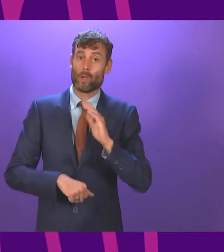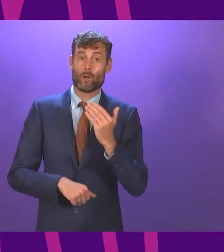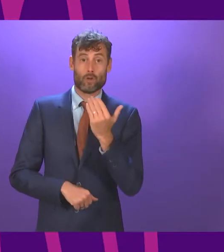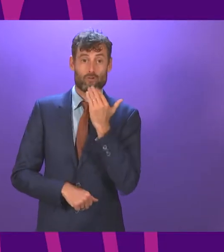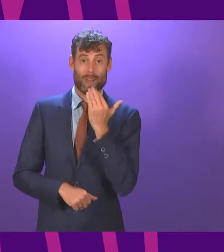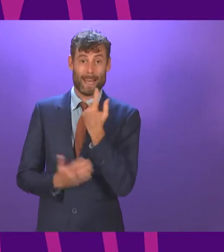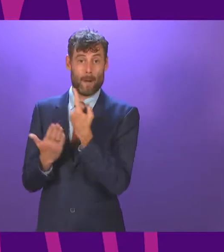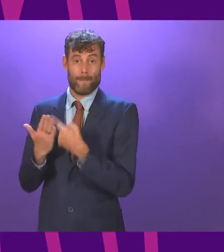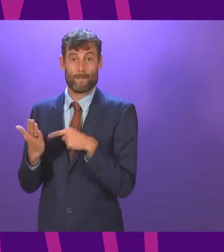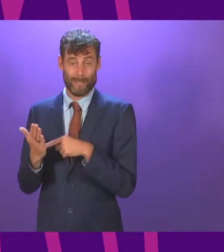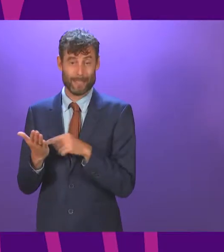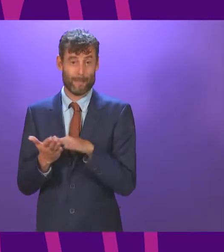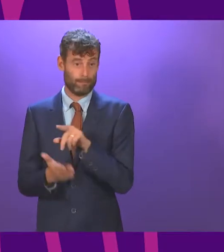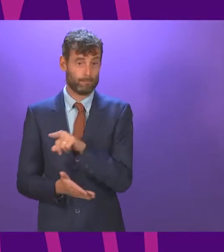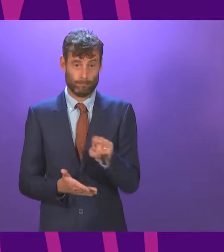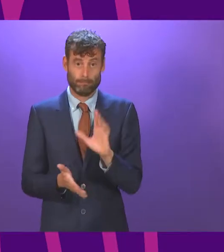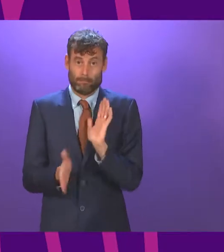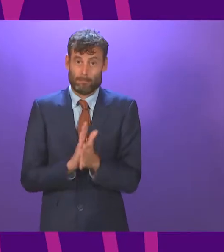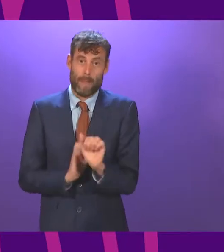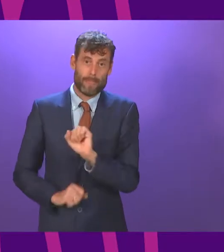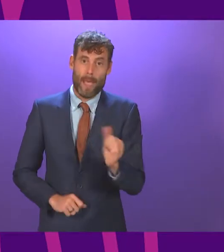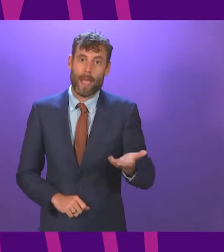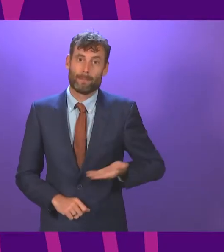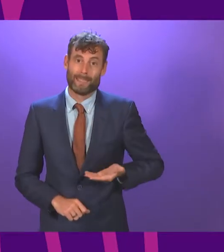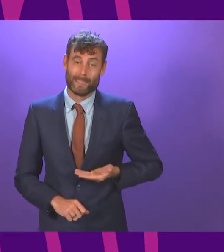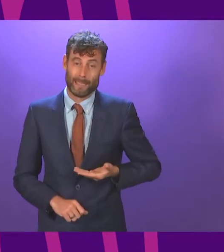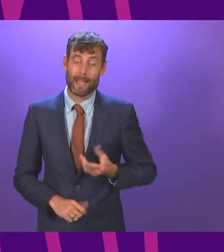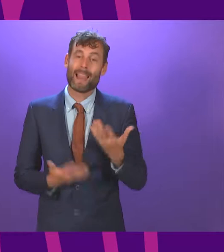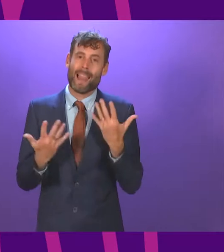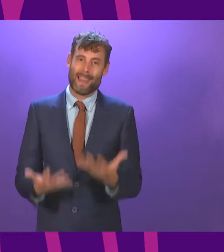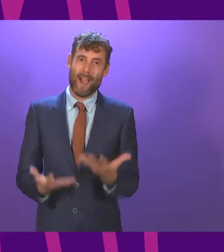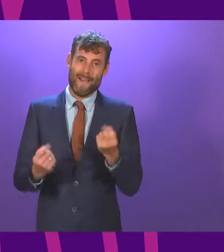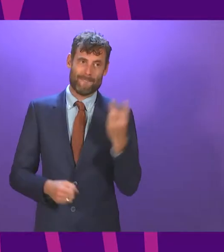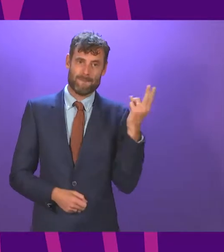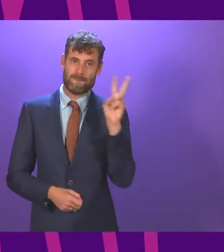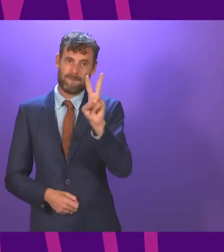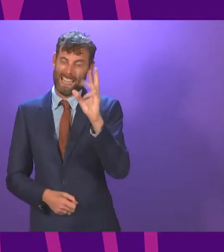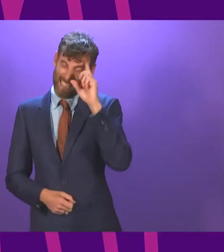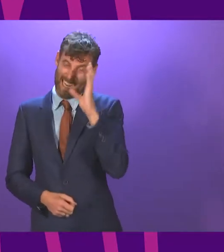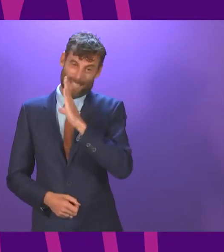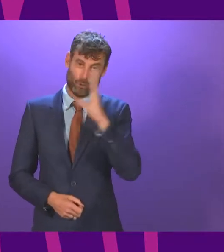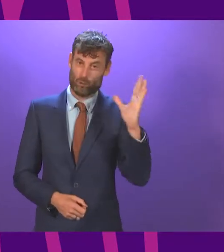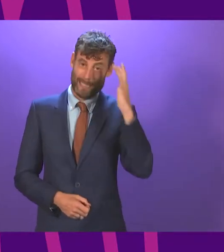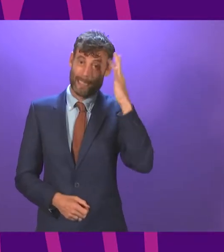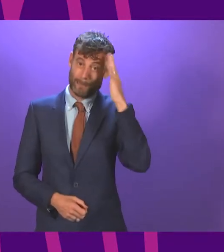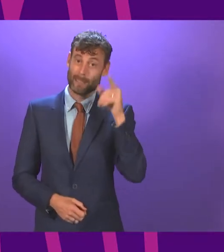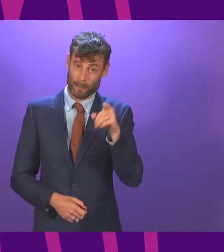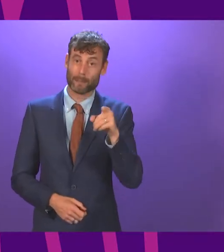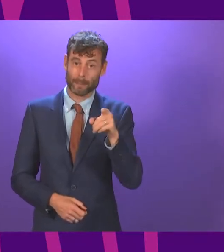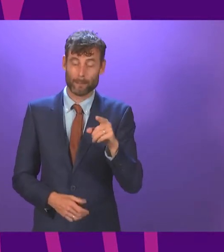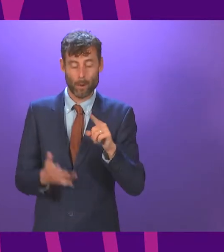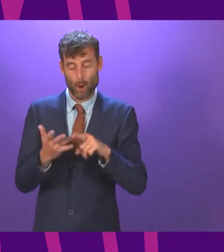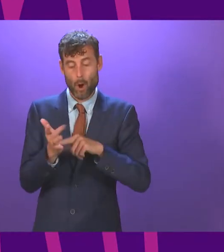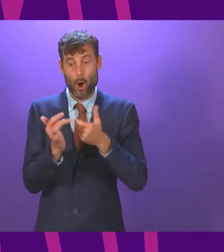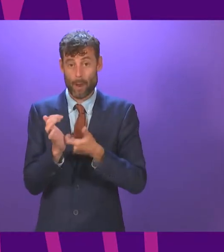them and their dismay at extremists now being brought into government, as Oliver Mundell reminded us. We see